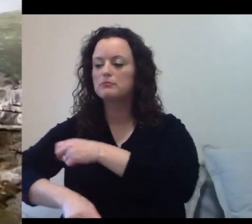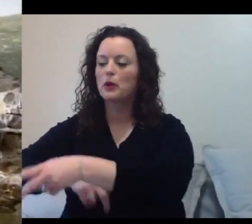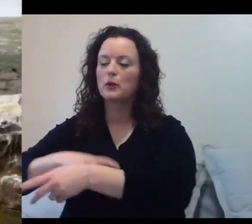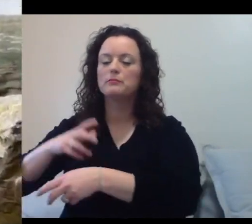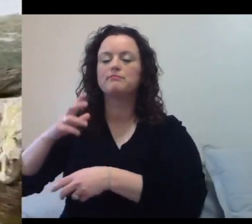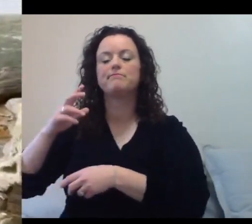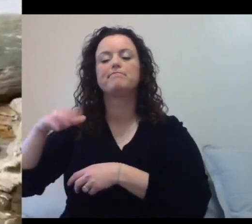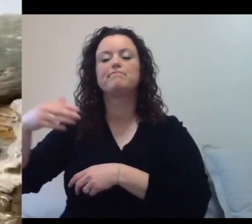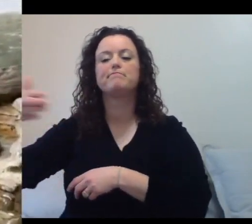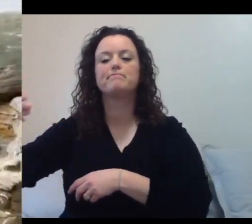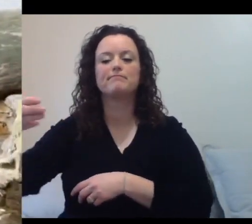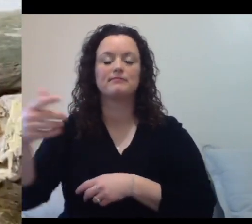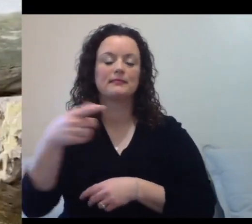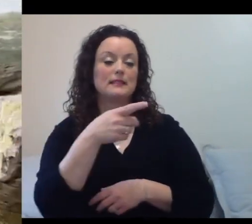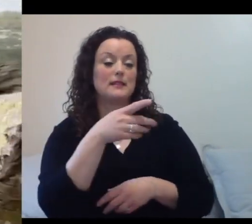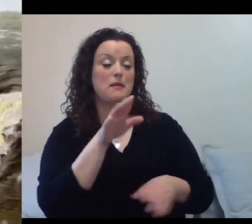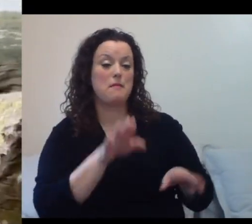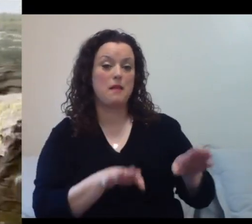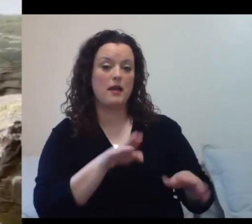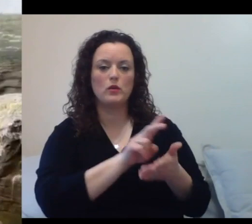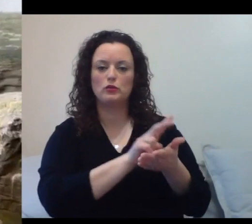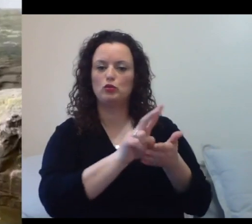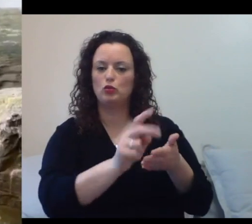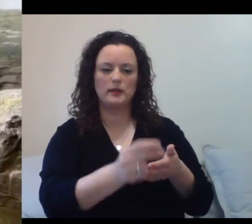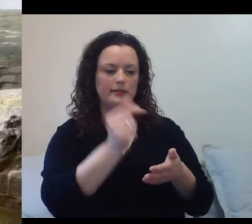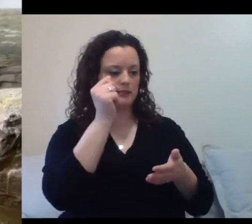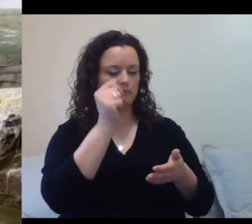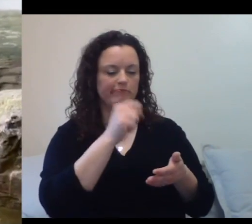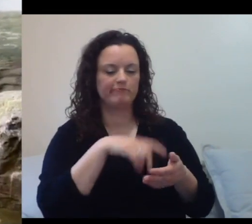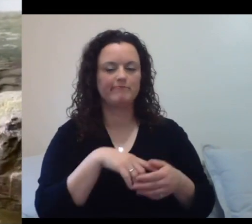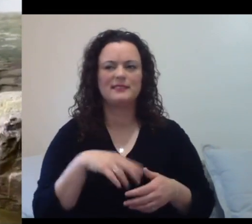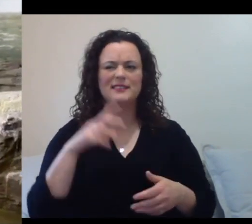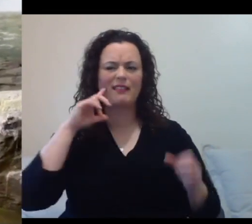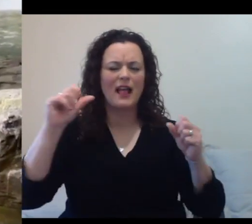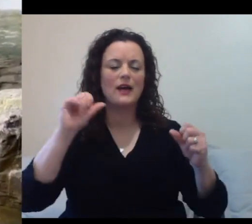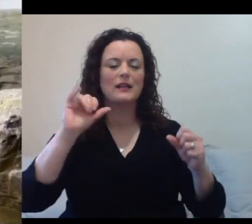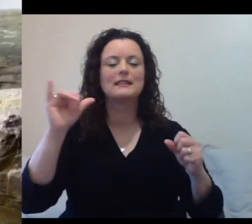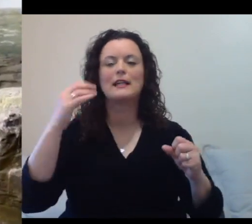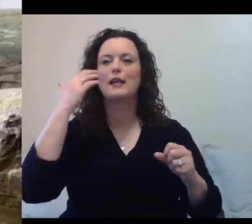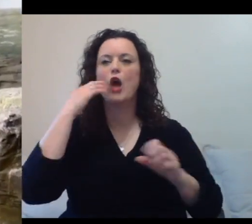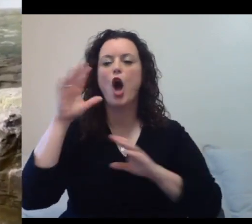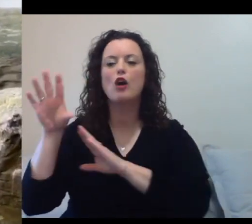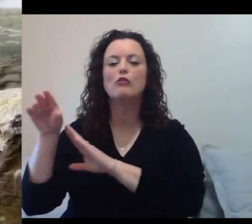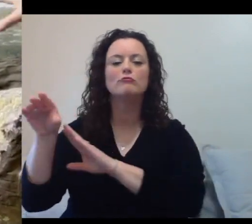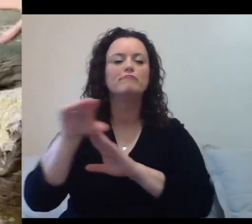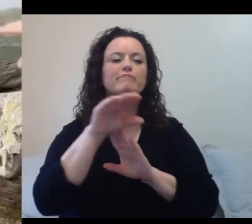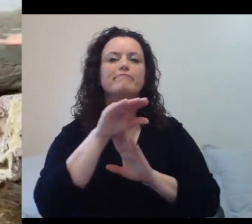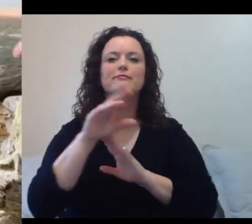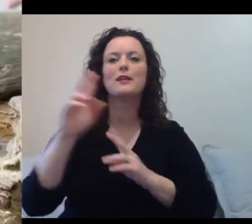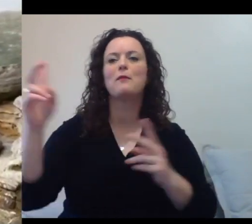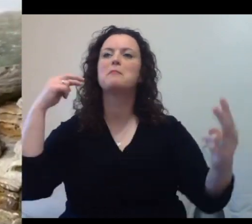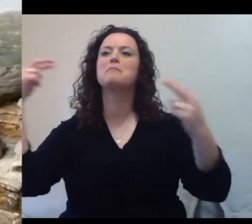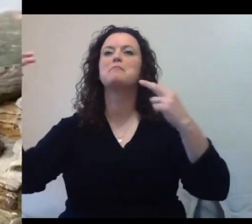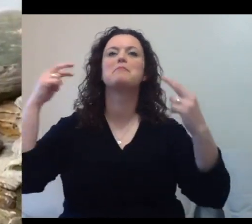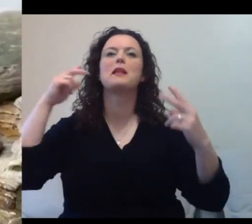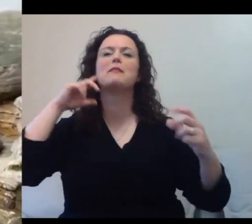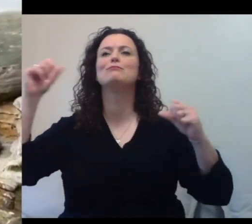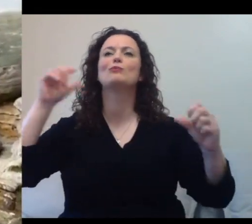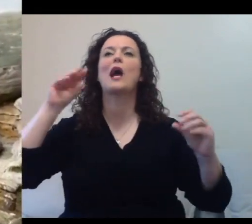It's like they know we're filming in here. And they're like, oh, let's just be loud. But no, really, really cool, though. So as